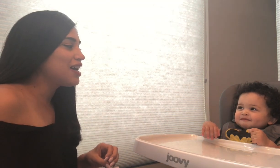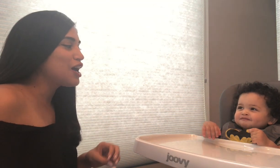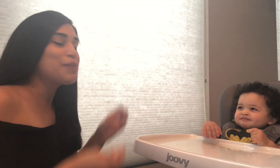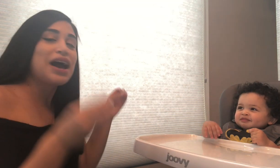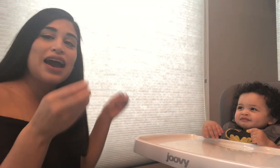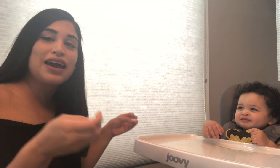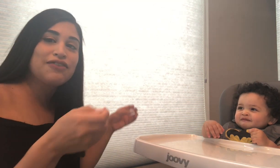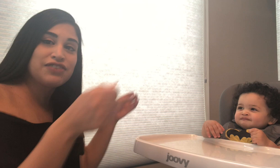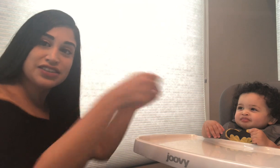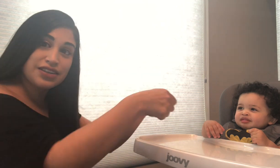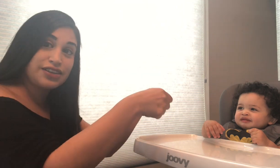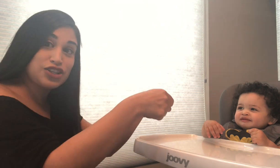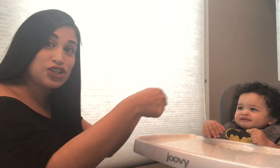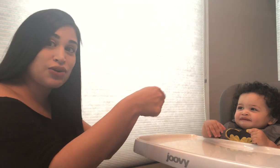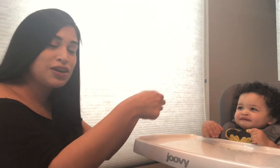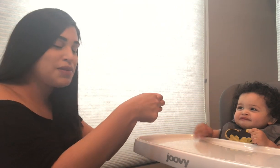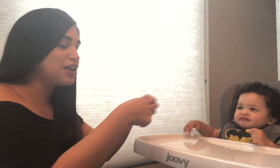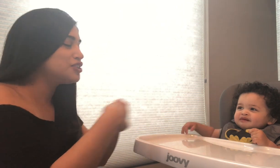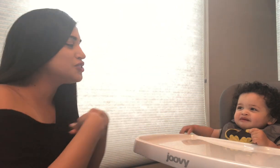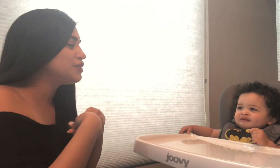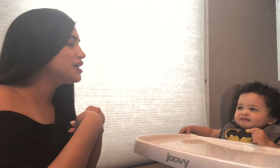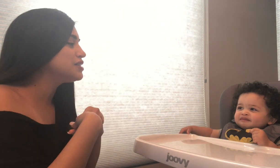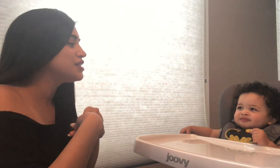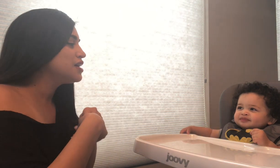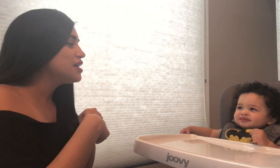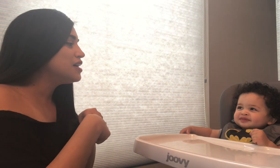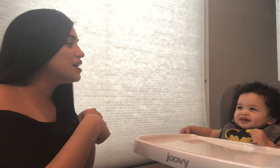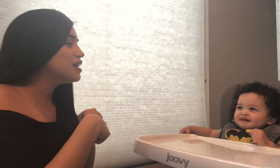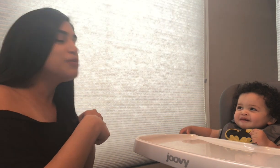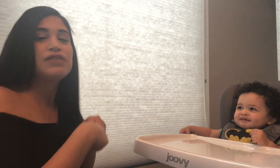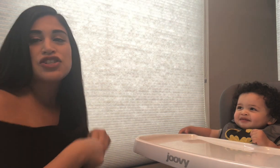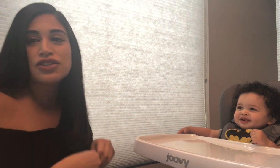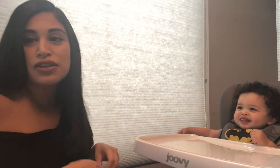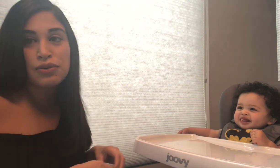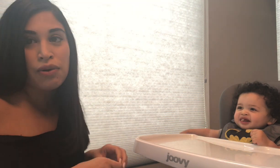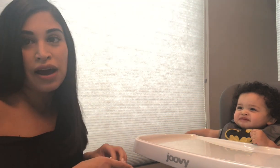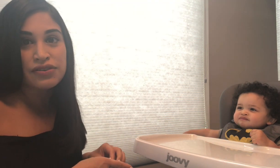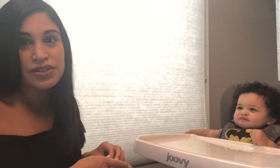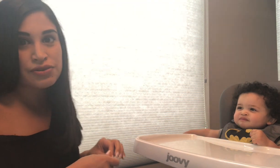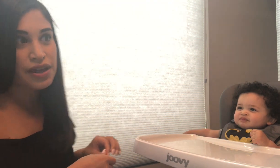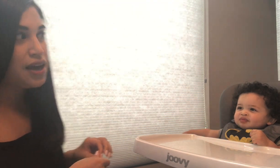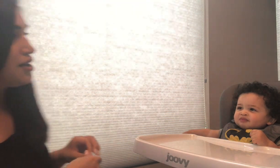I physically showed him how to do it. Eventually you won't have to do that.